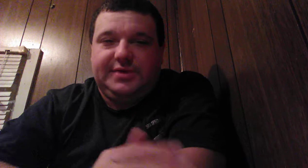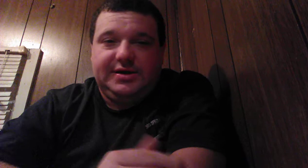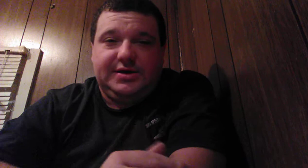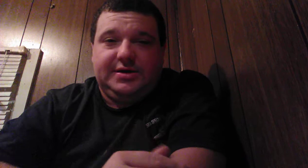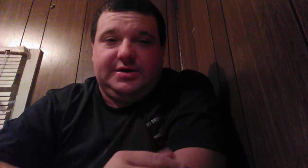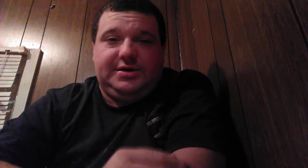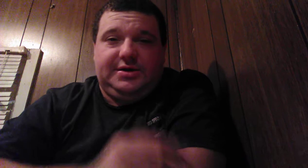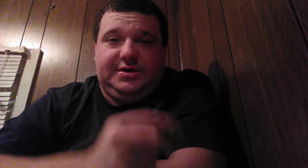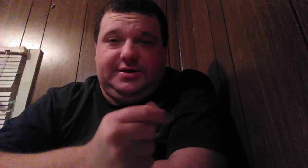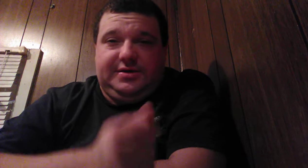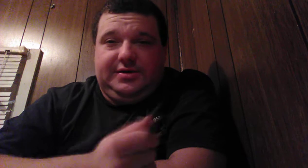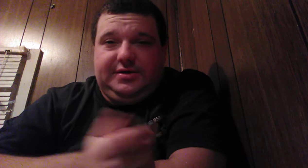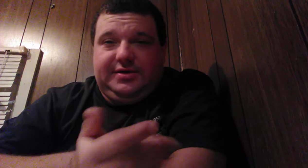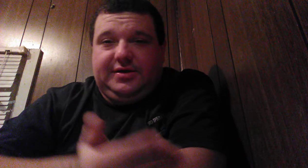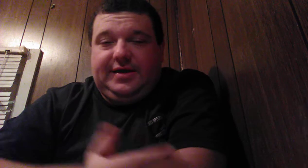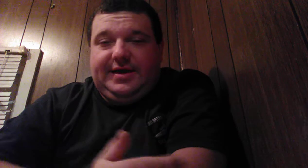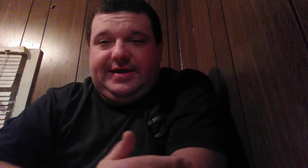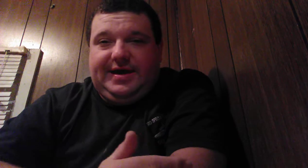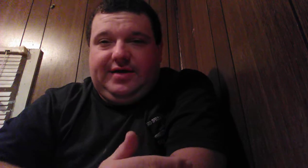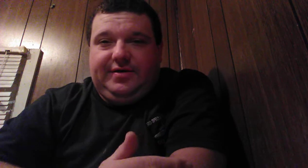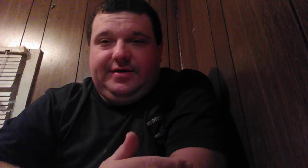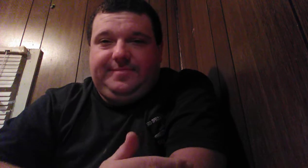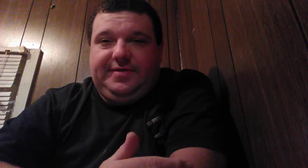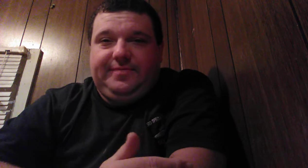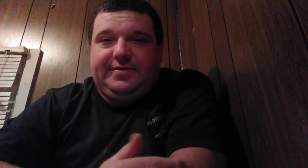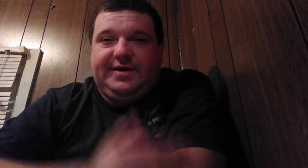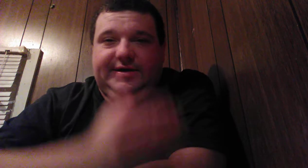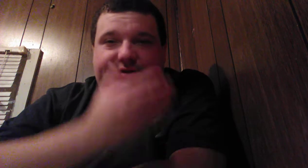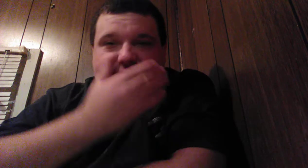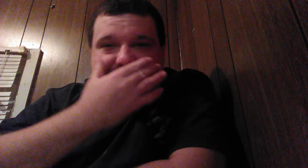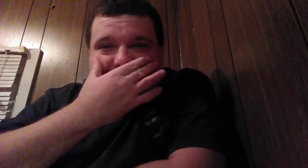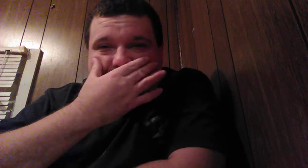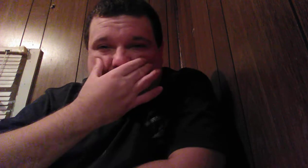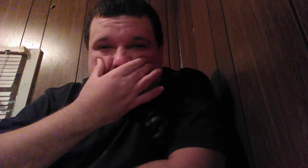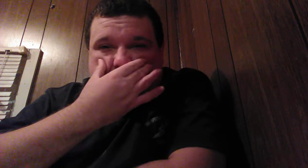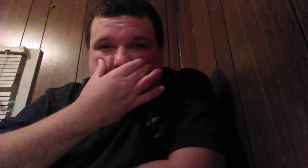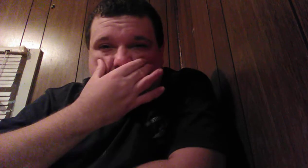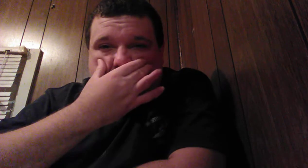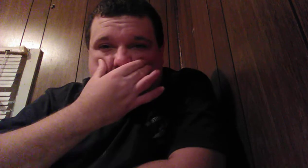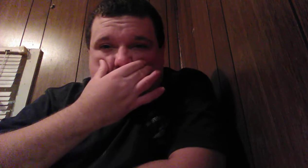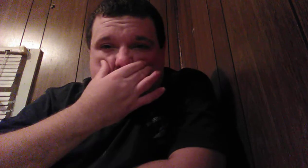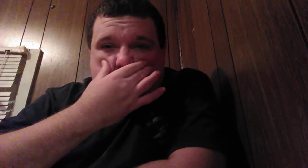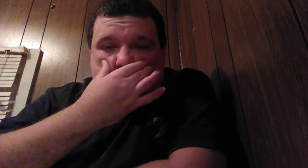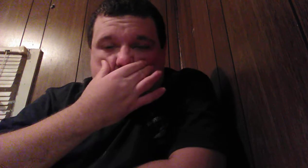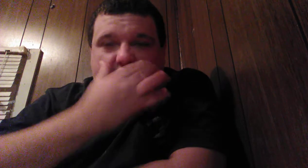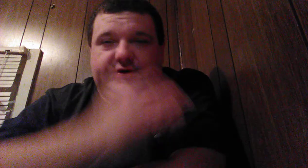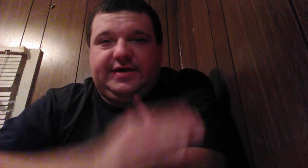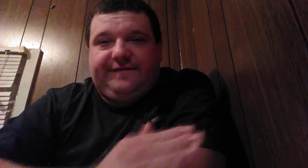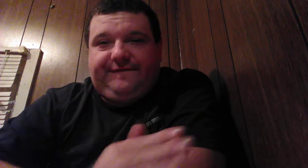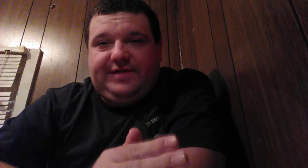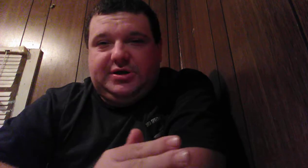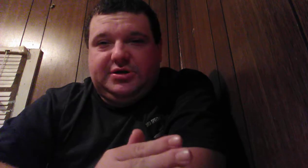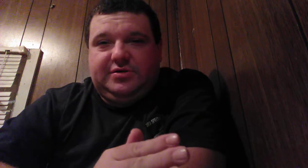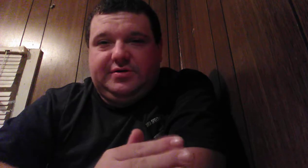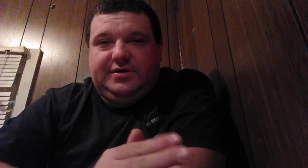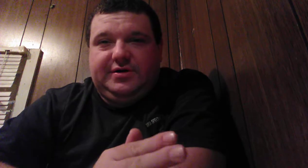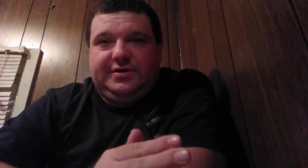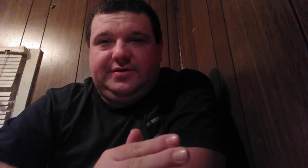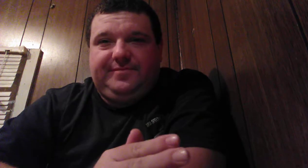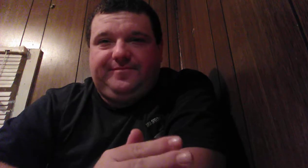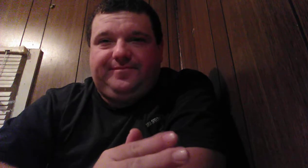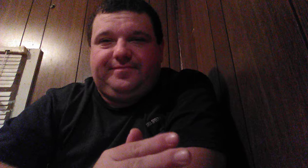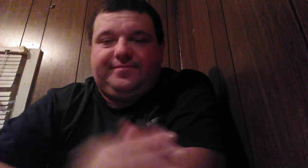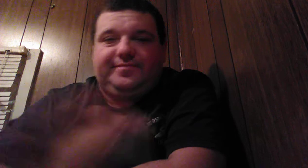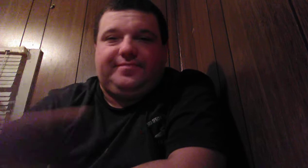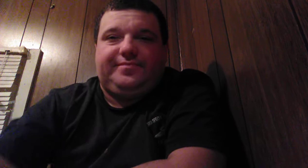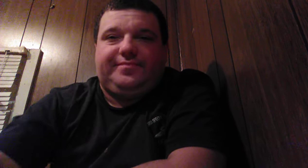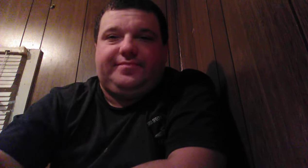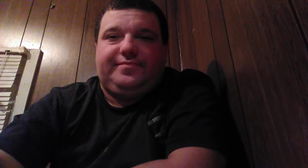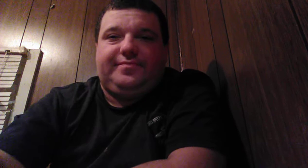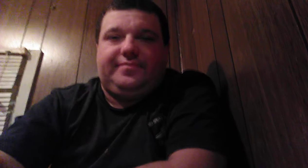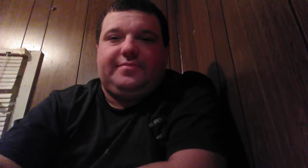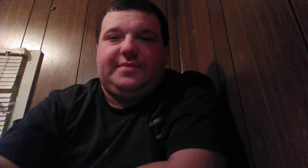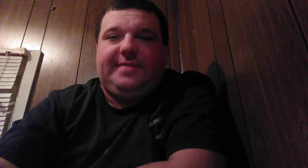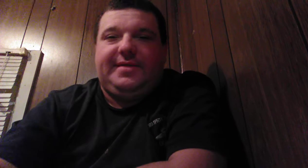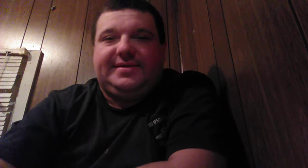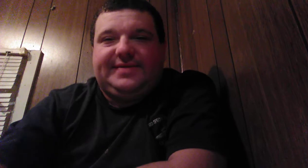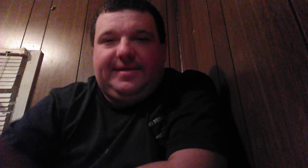you know like how people can you know get facial I meant to say